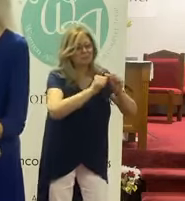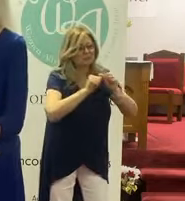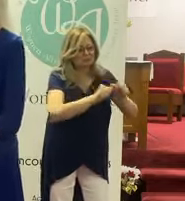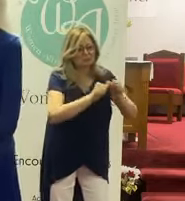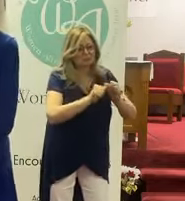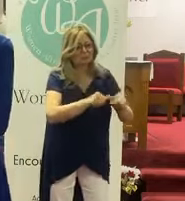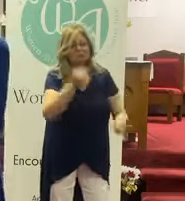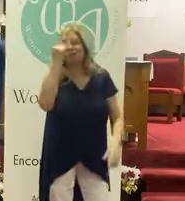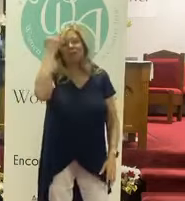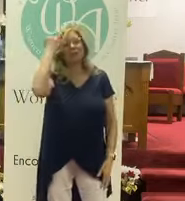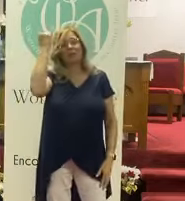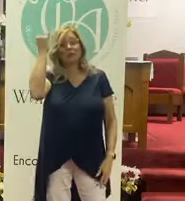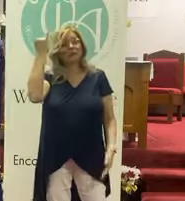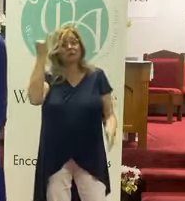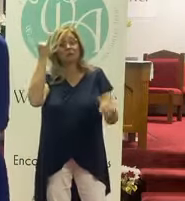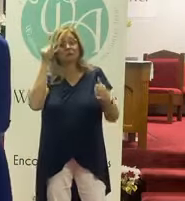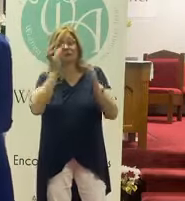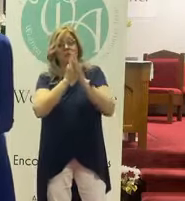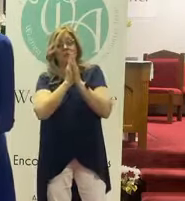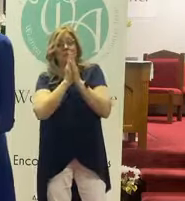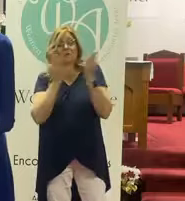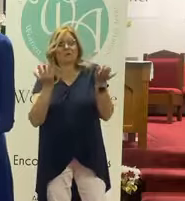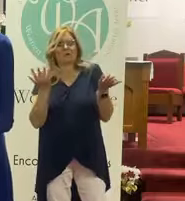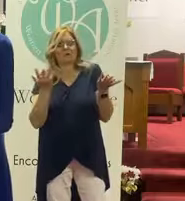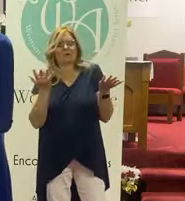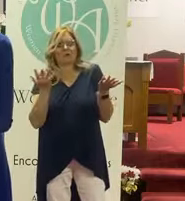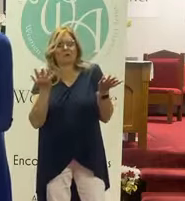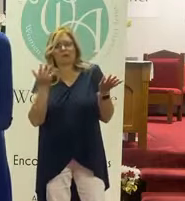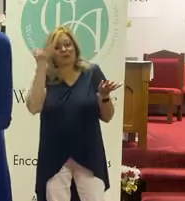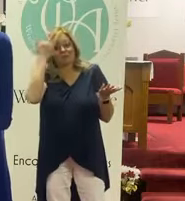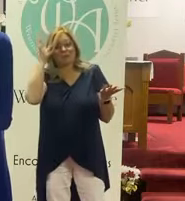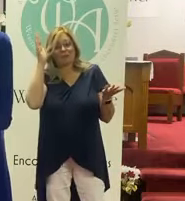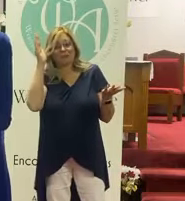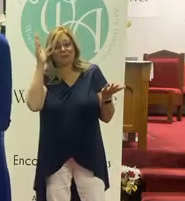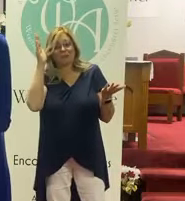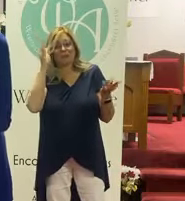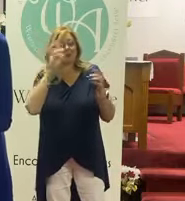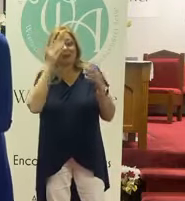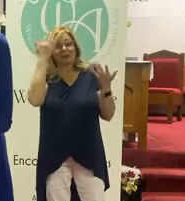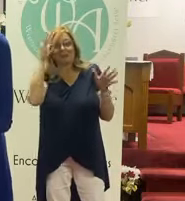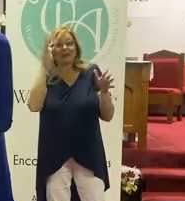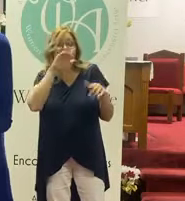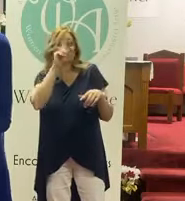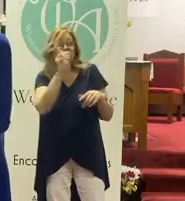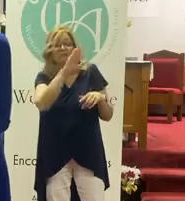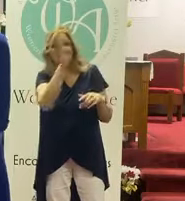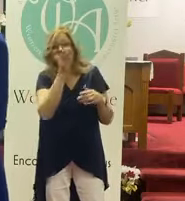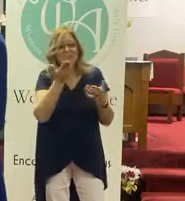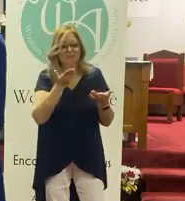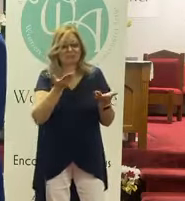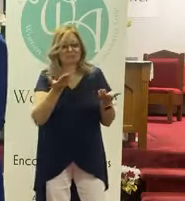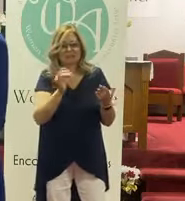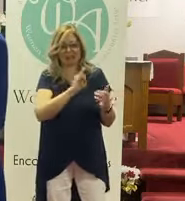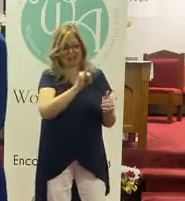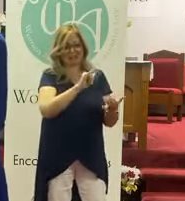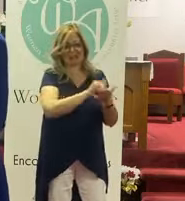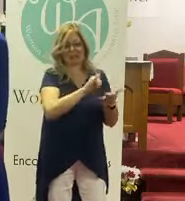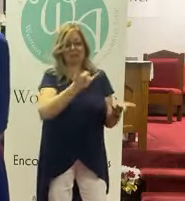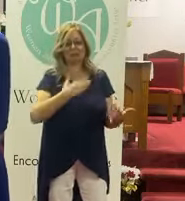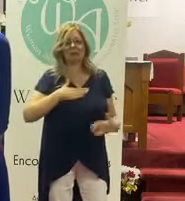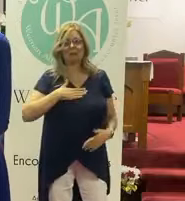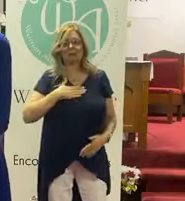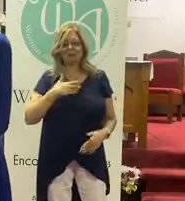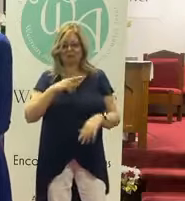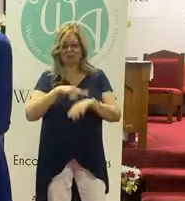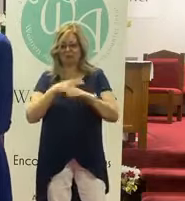I can't imagine what they prayed at that moment. But, you know, I don't know. I've never been in that situation. But I know in my